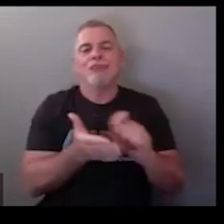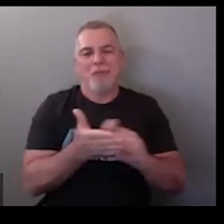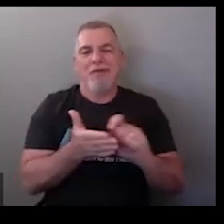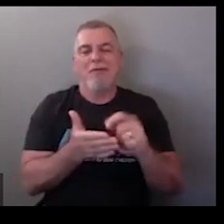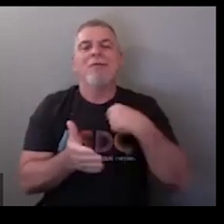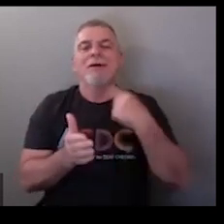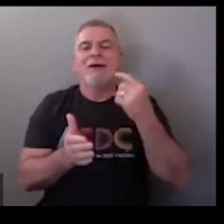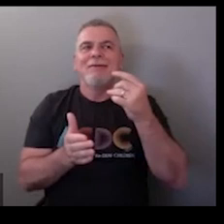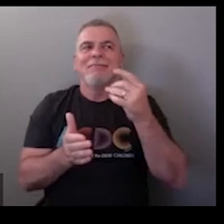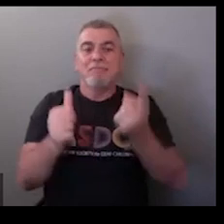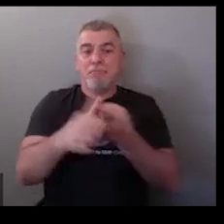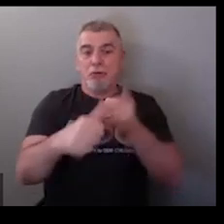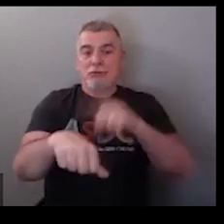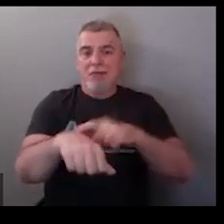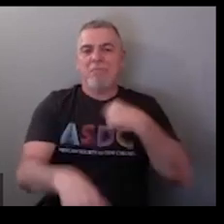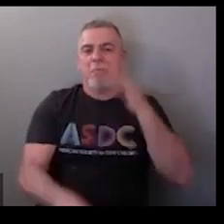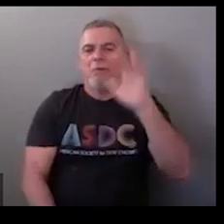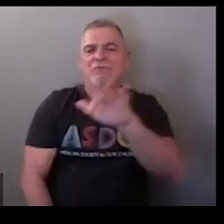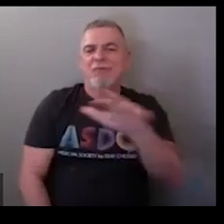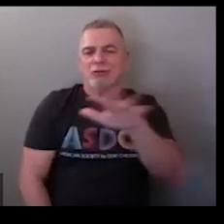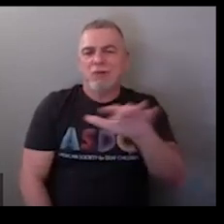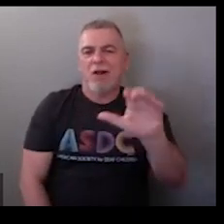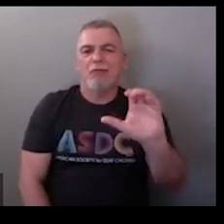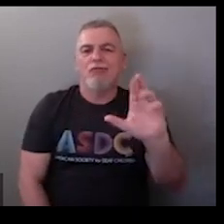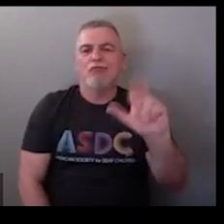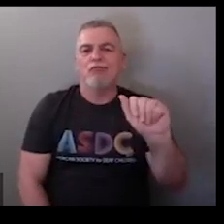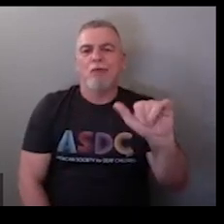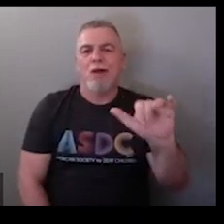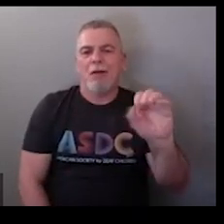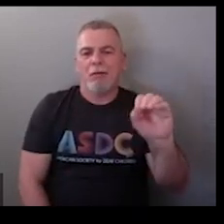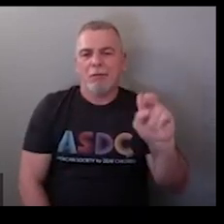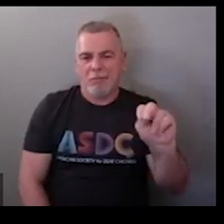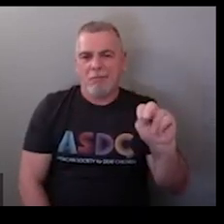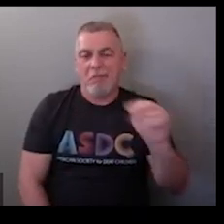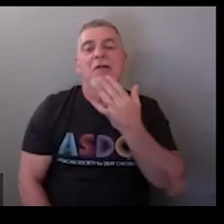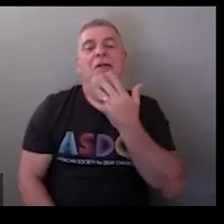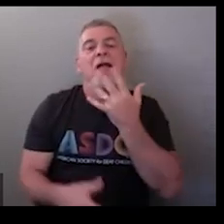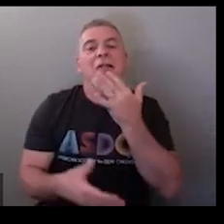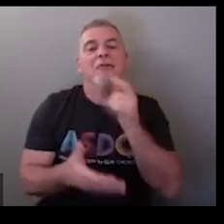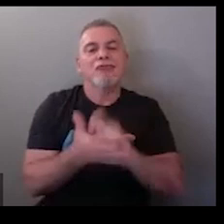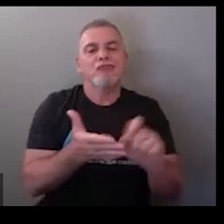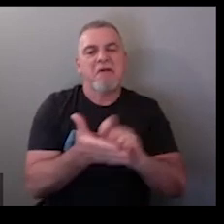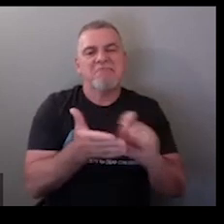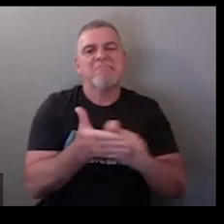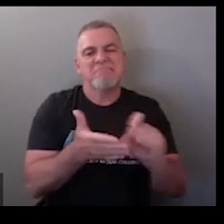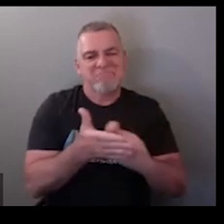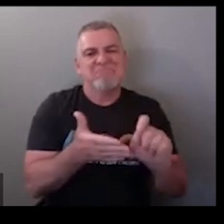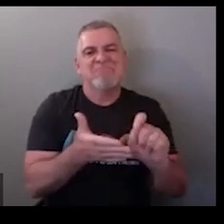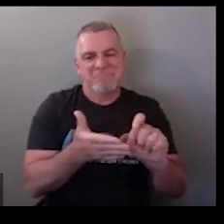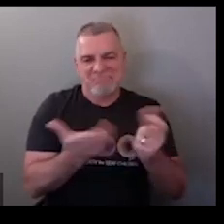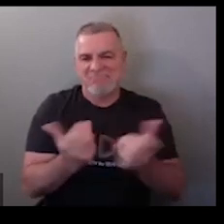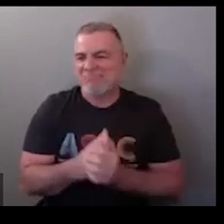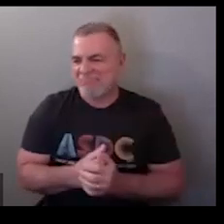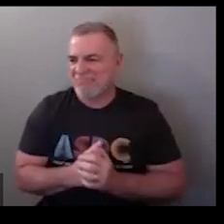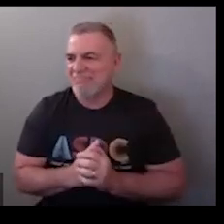pencil crayon so again the first time I would probably fingerspell crayon and then I would just do color